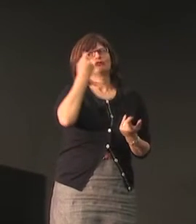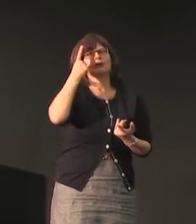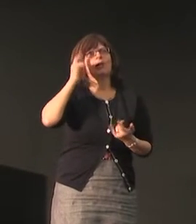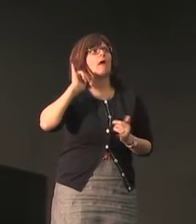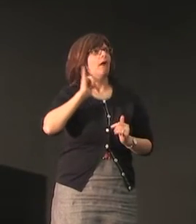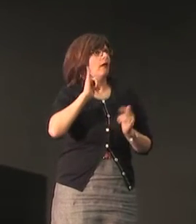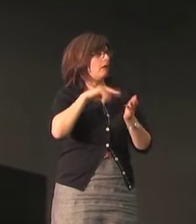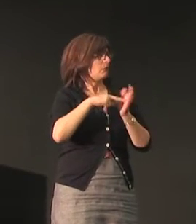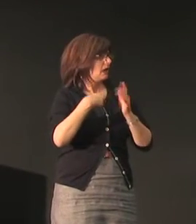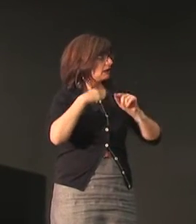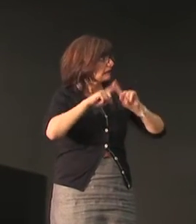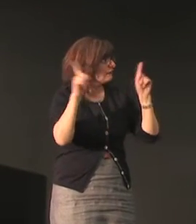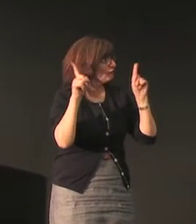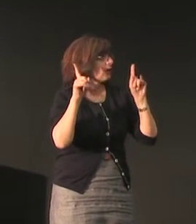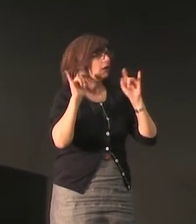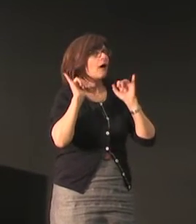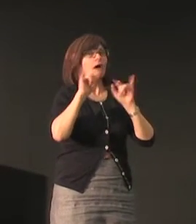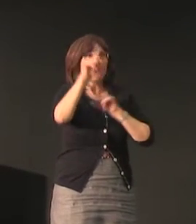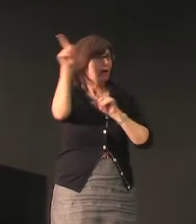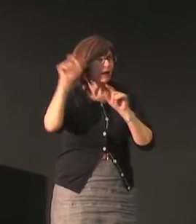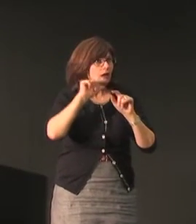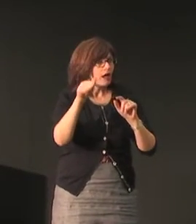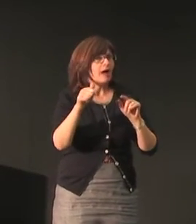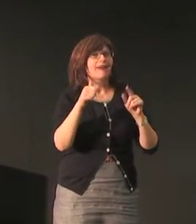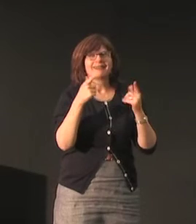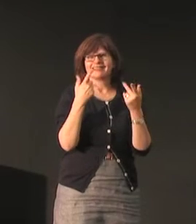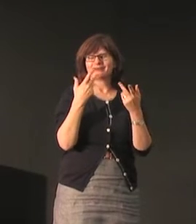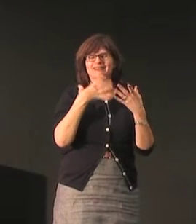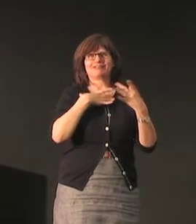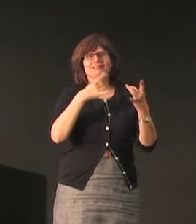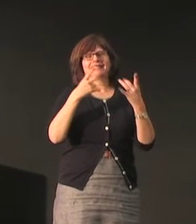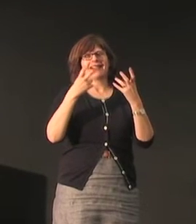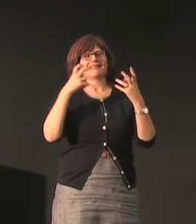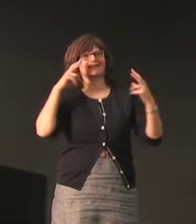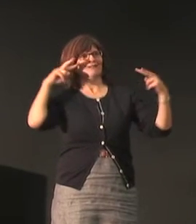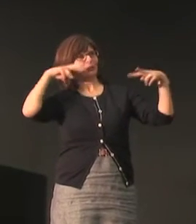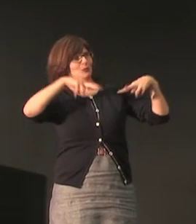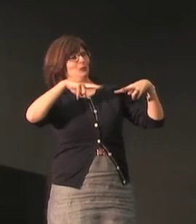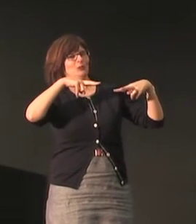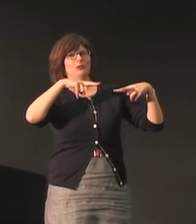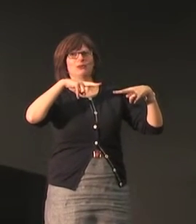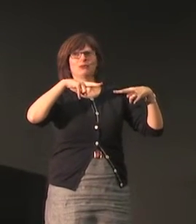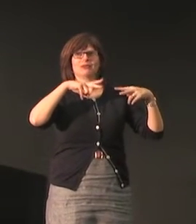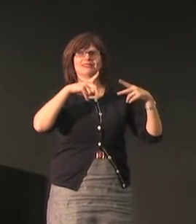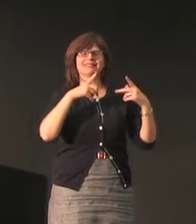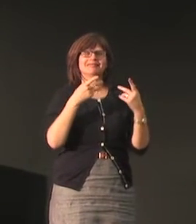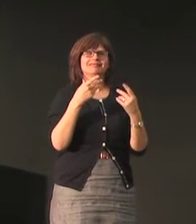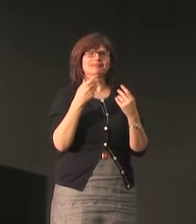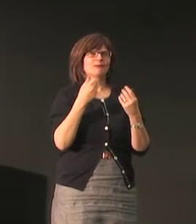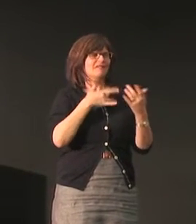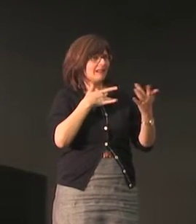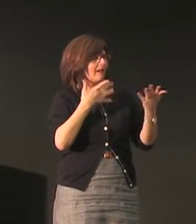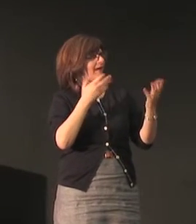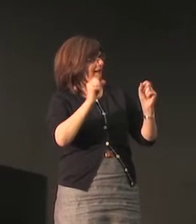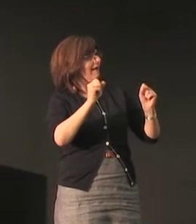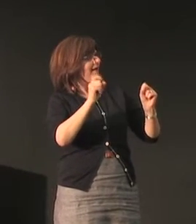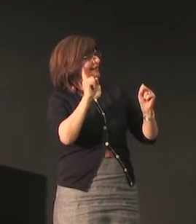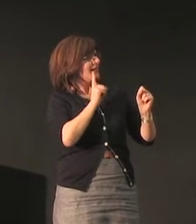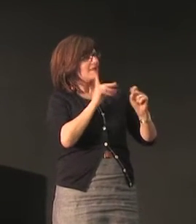the language that they use and they didn't even know that the language they used was different than the language of sign language that other people used but they didn't have that kind of self